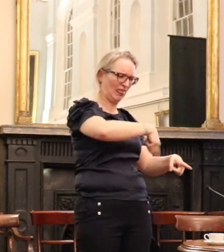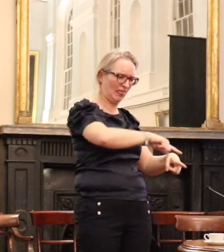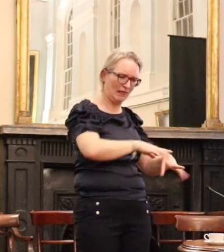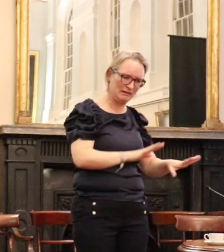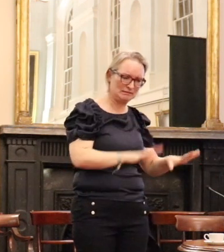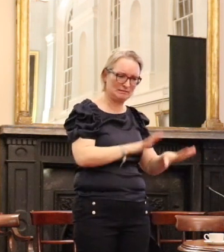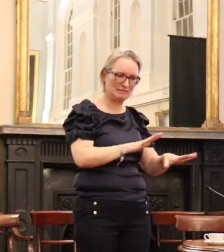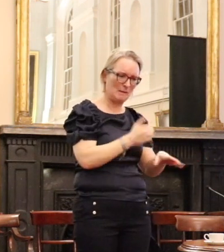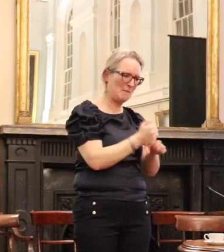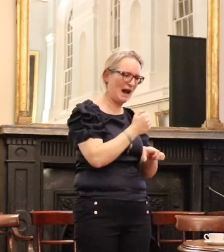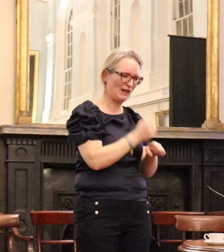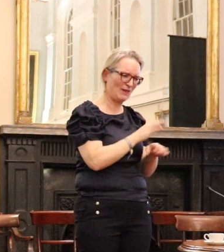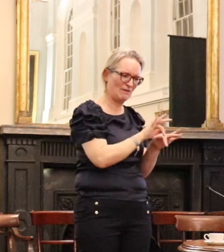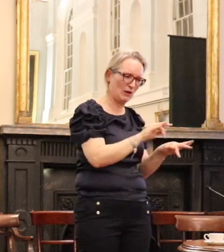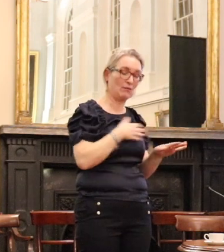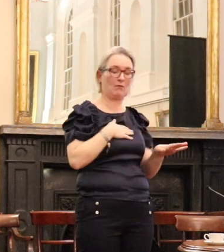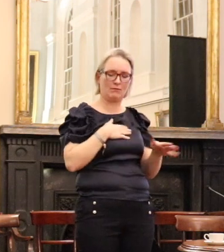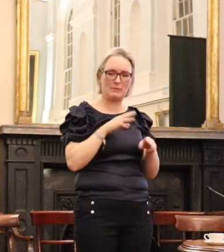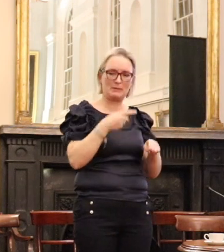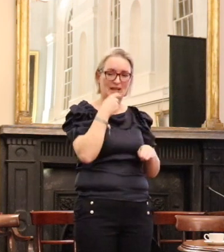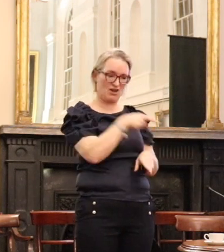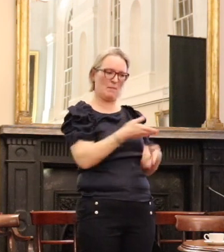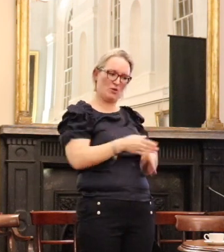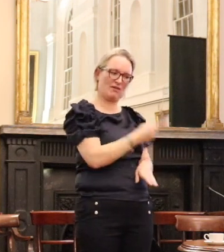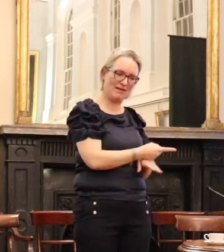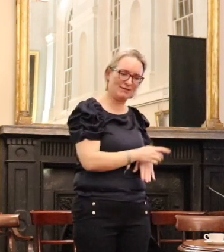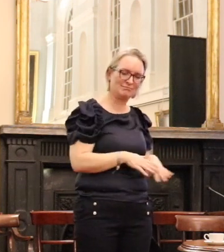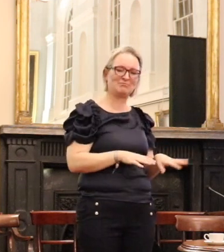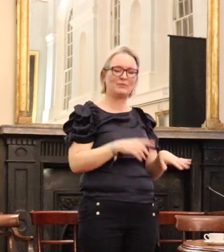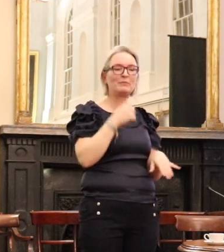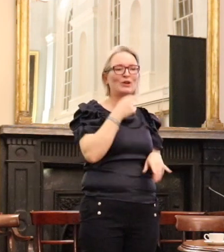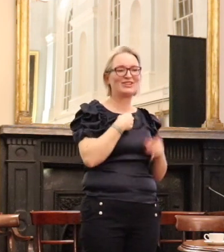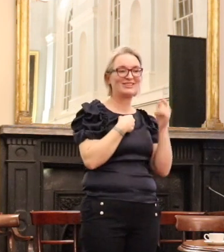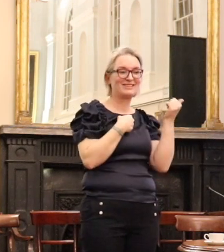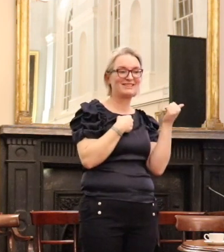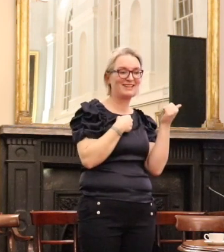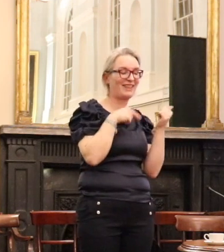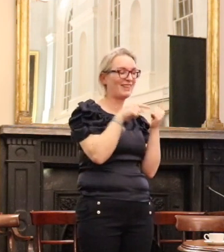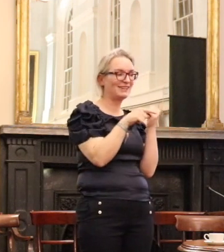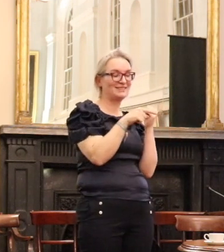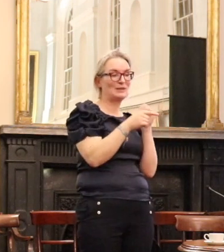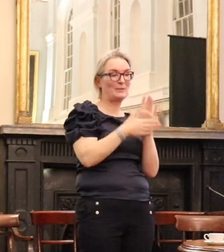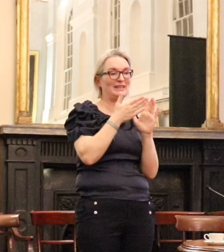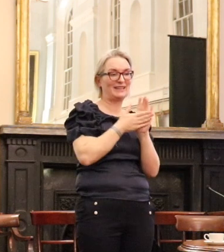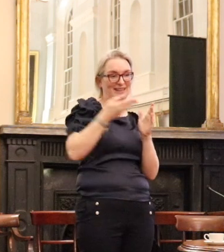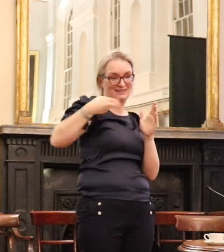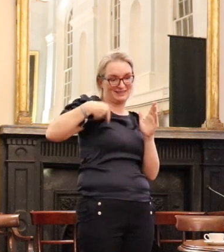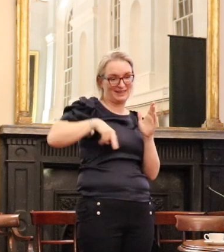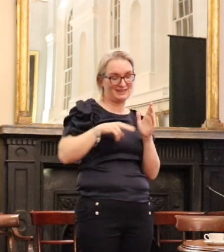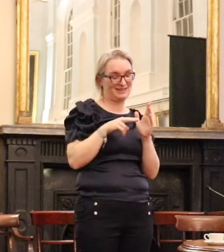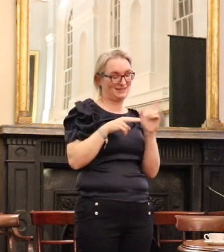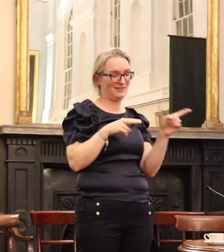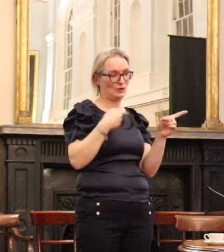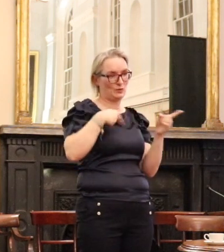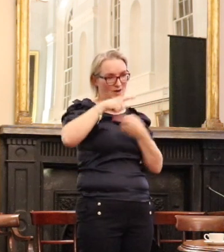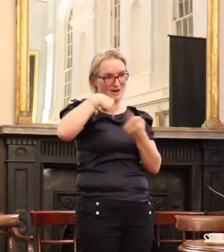he was born there in that in a tent that was on that or in a building in fact that was on that side